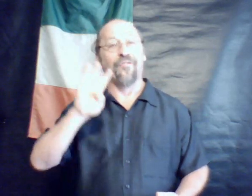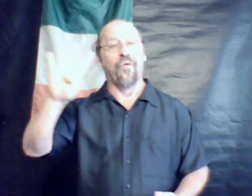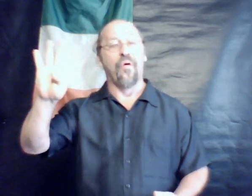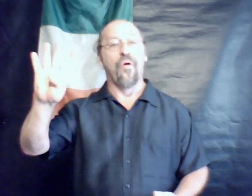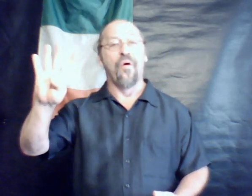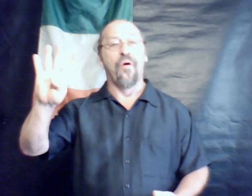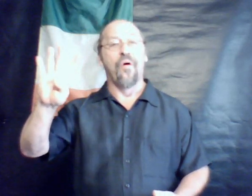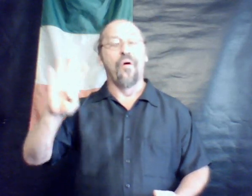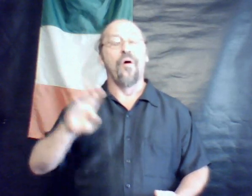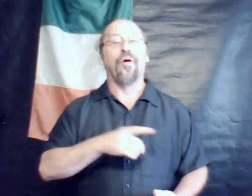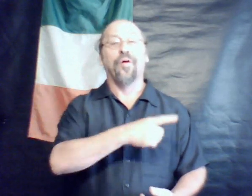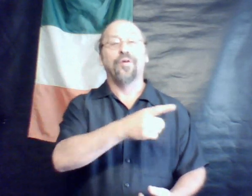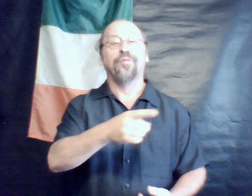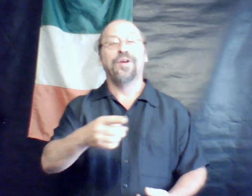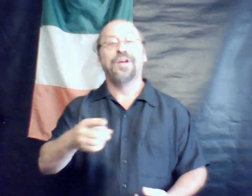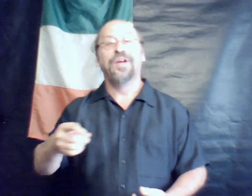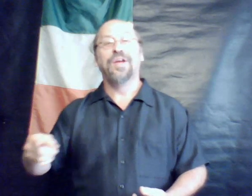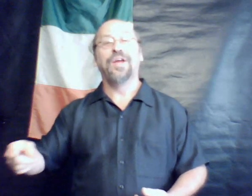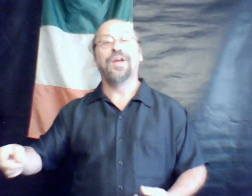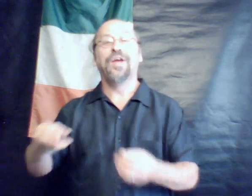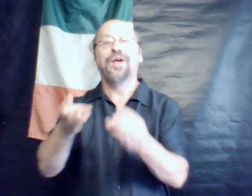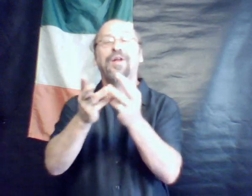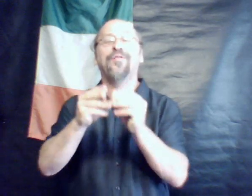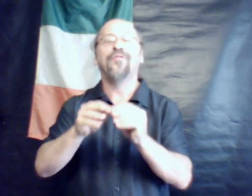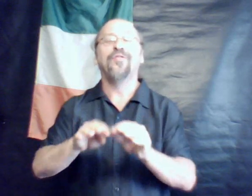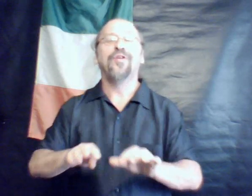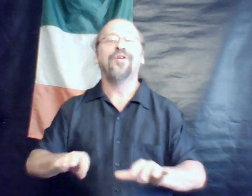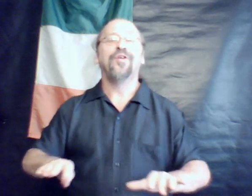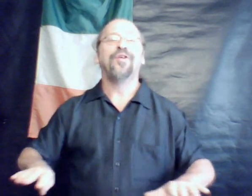four green fields.